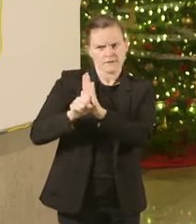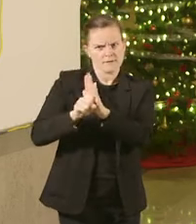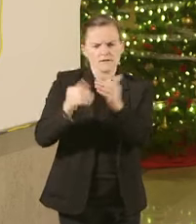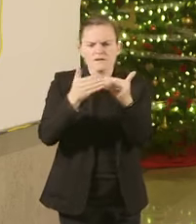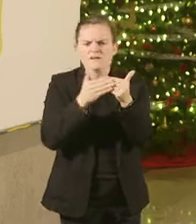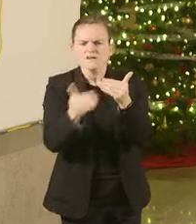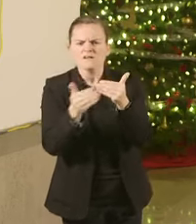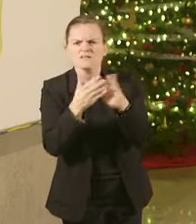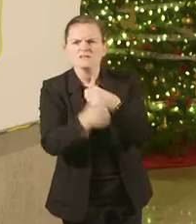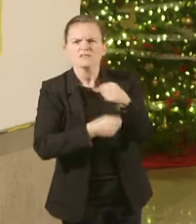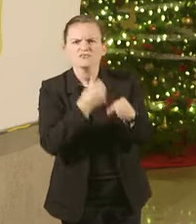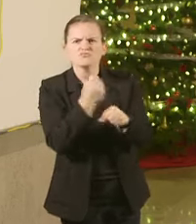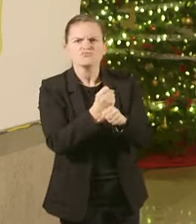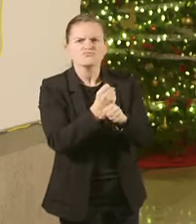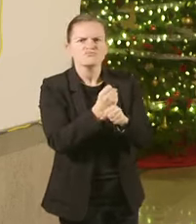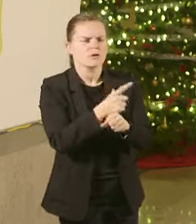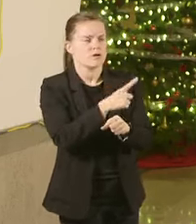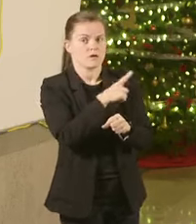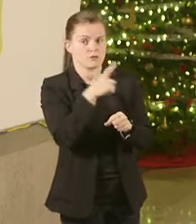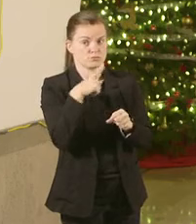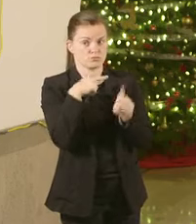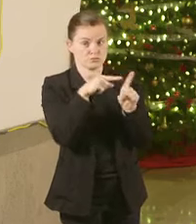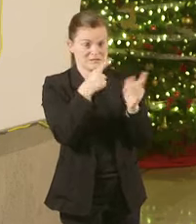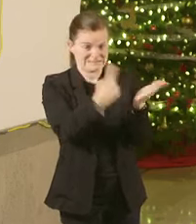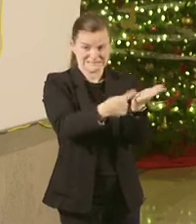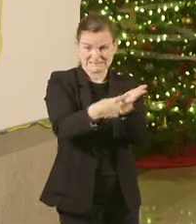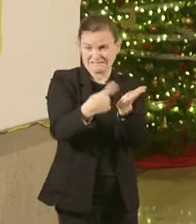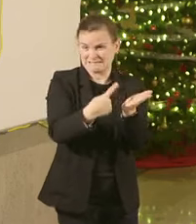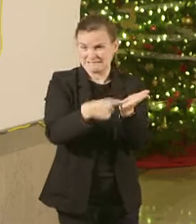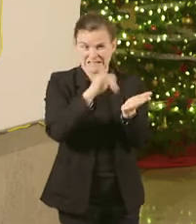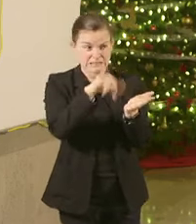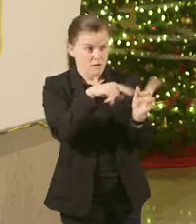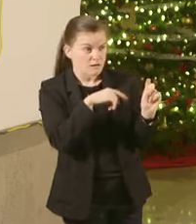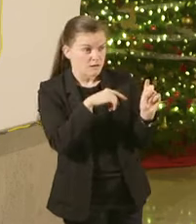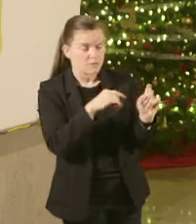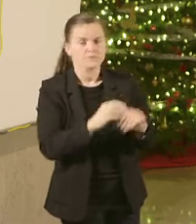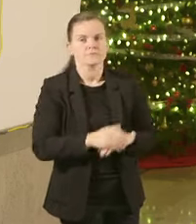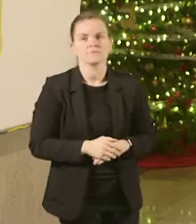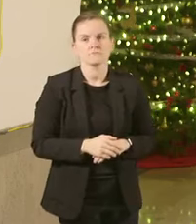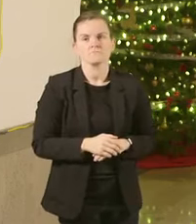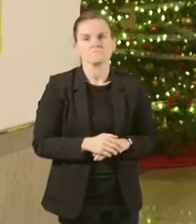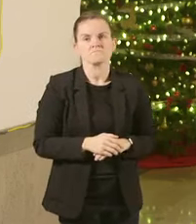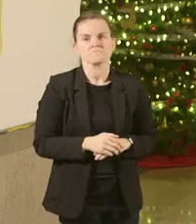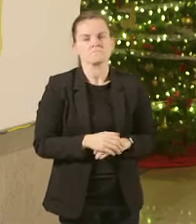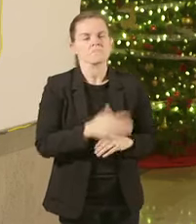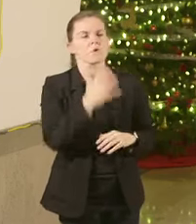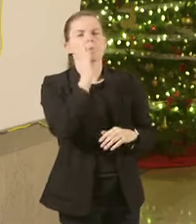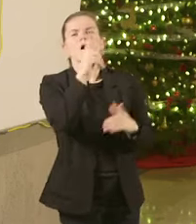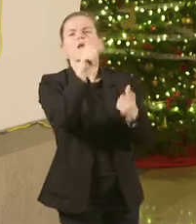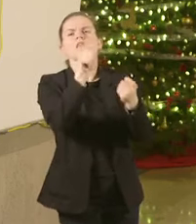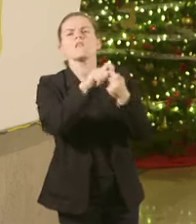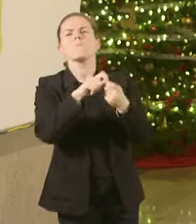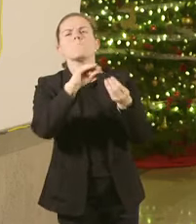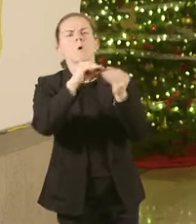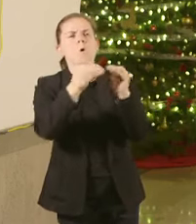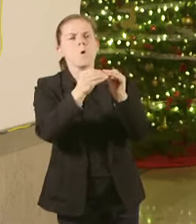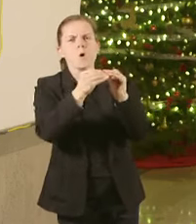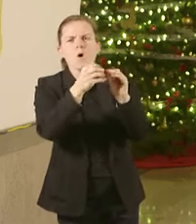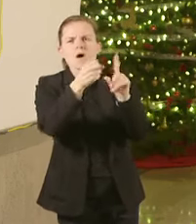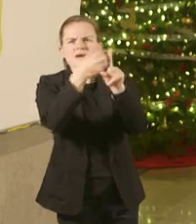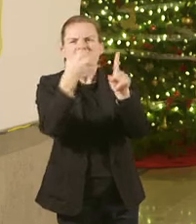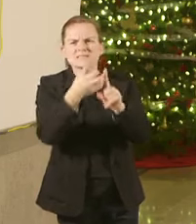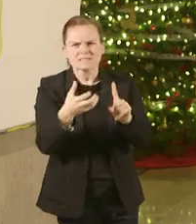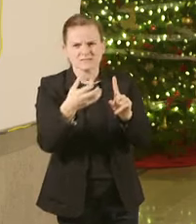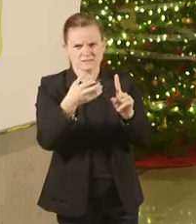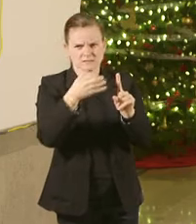legislator had to discuss as well? You know what? We'll get into more details of what this is going to cost And we'll tell you the exact amount once that's kind